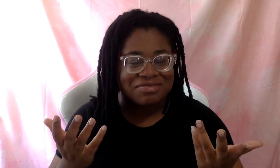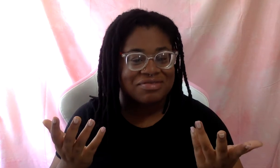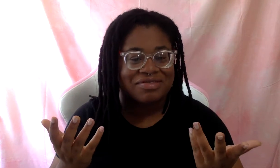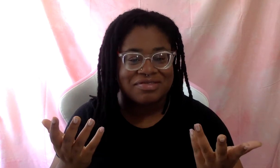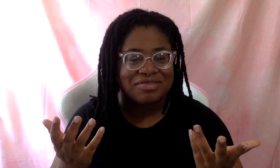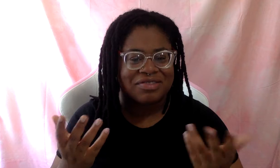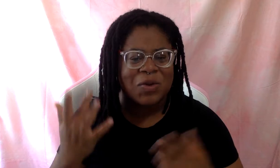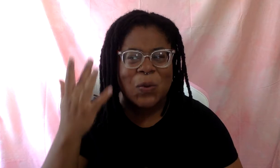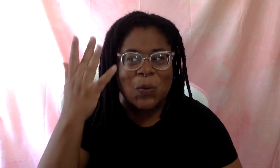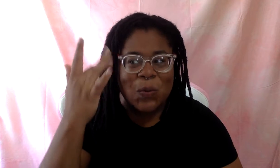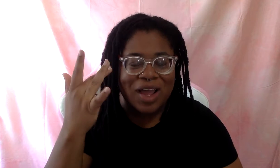why are you coming to me?